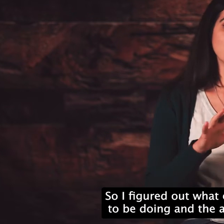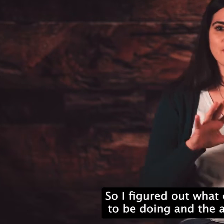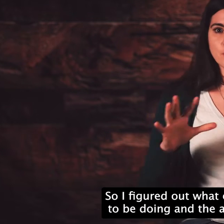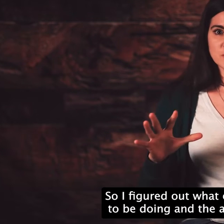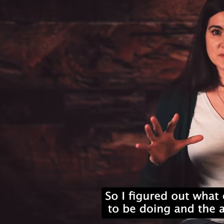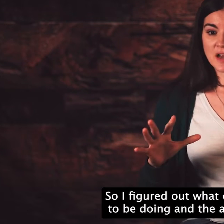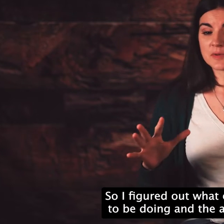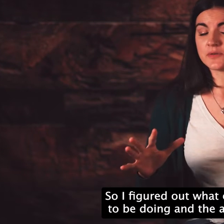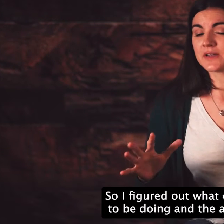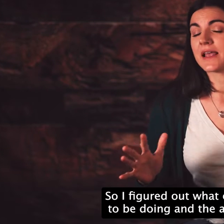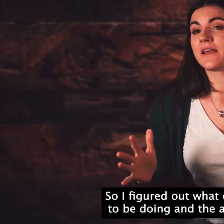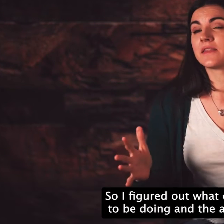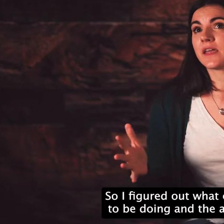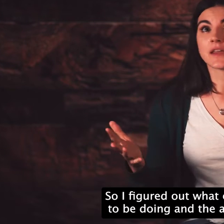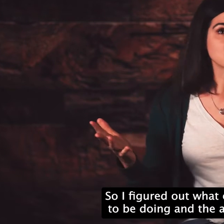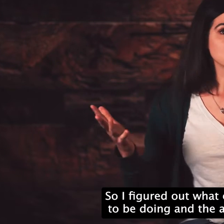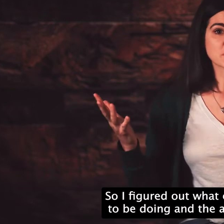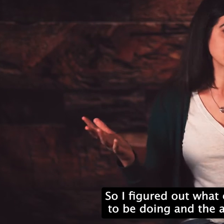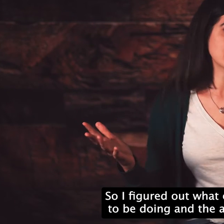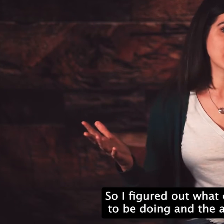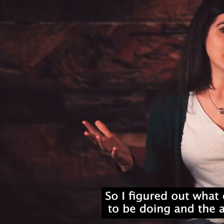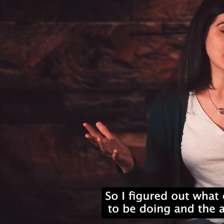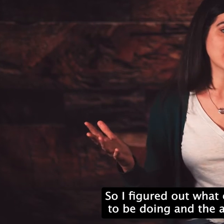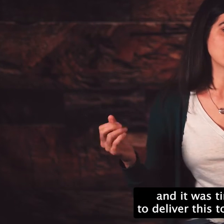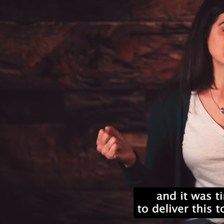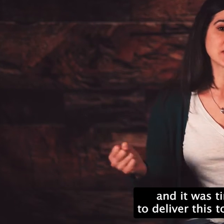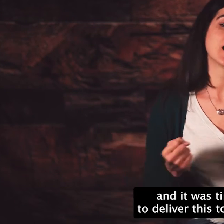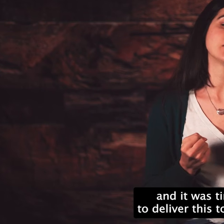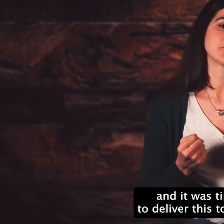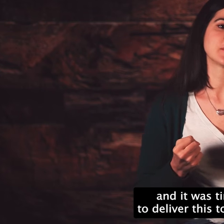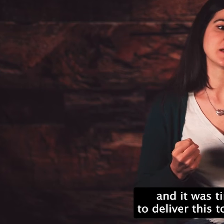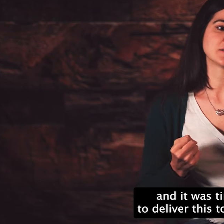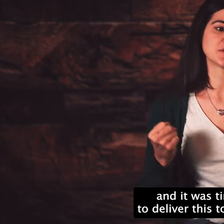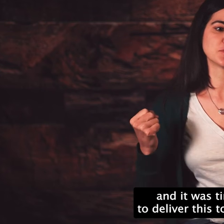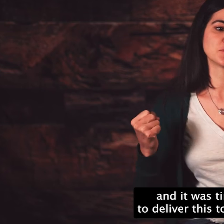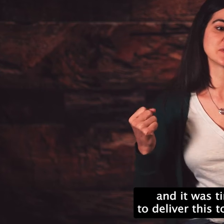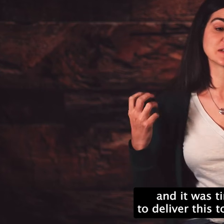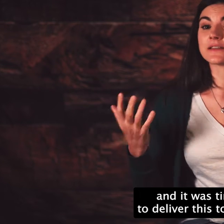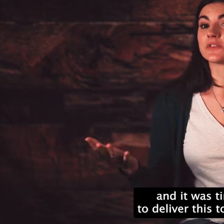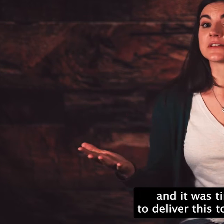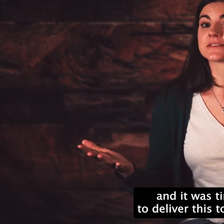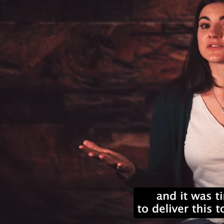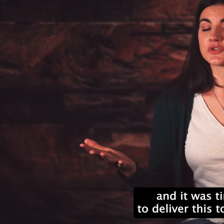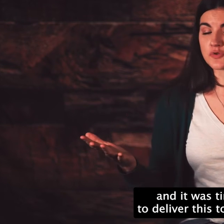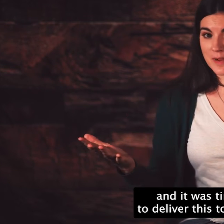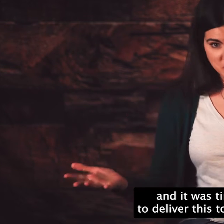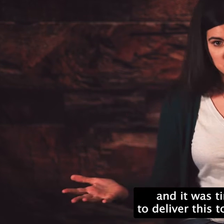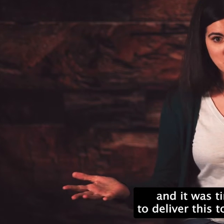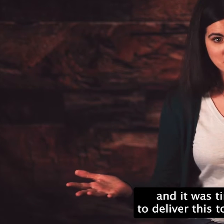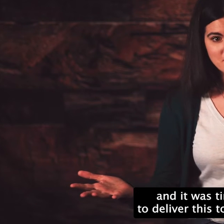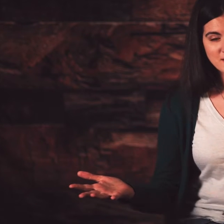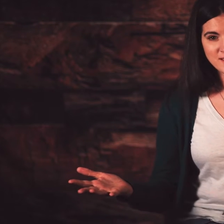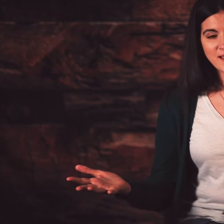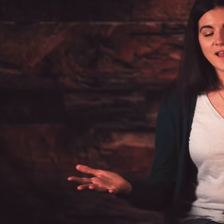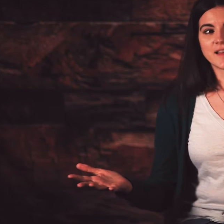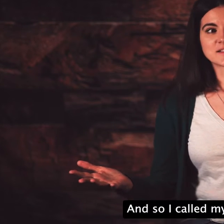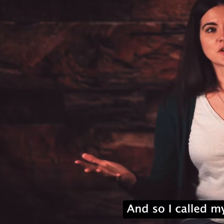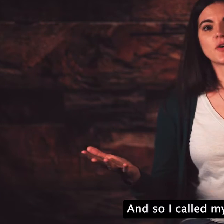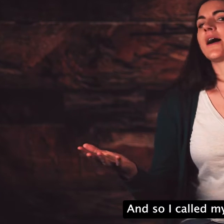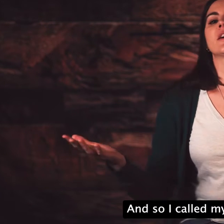what everyone was going to be doing. And the angels were singing and it was time for me to deliver this to my children.